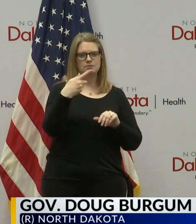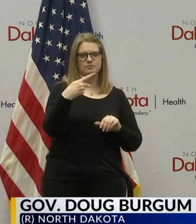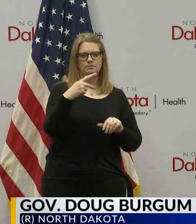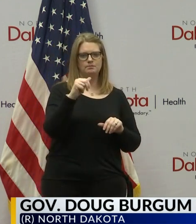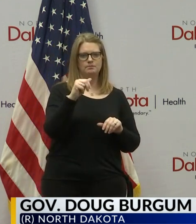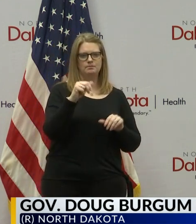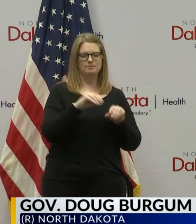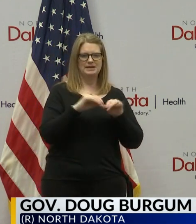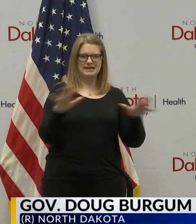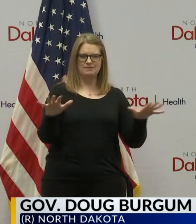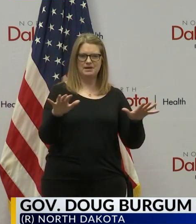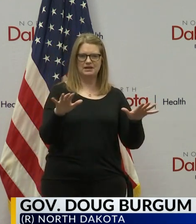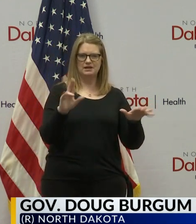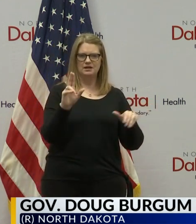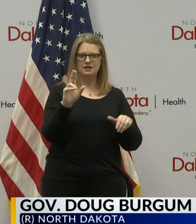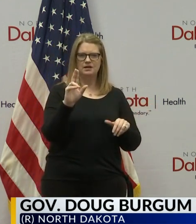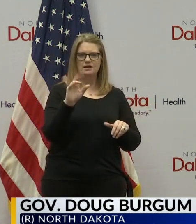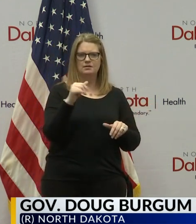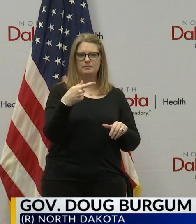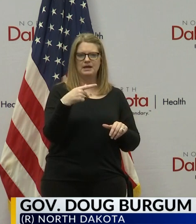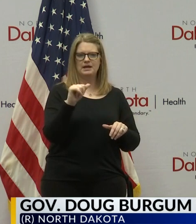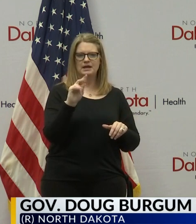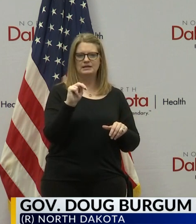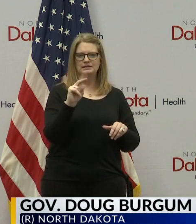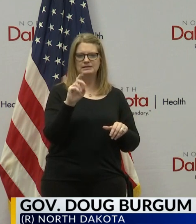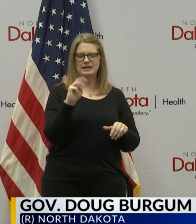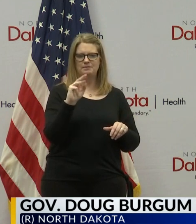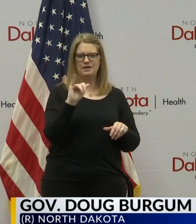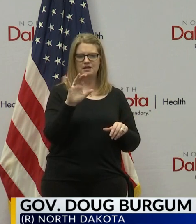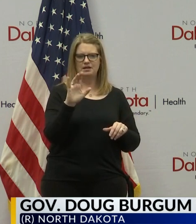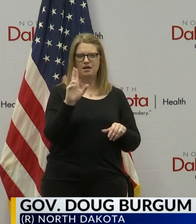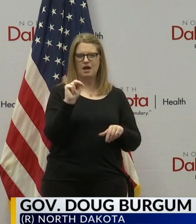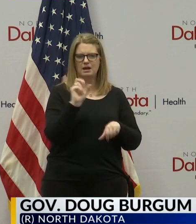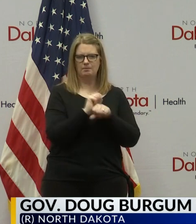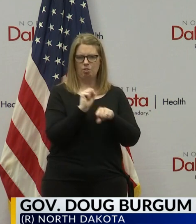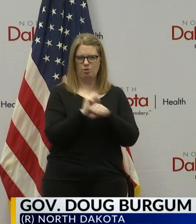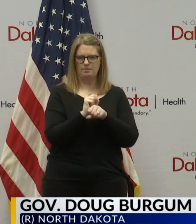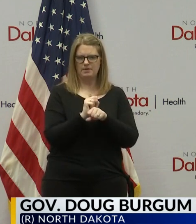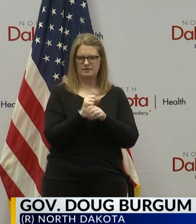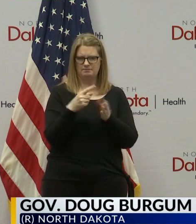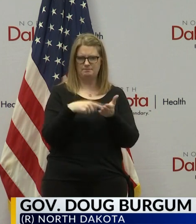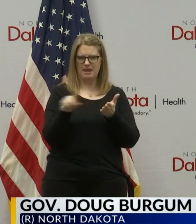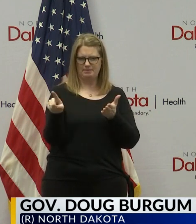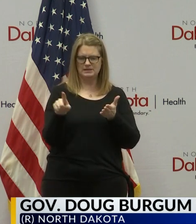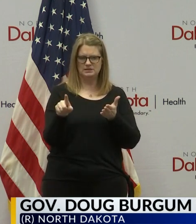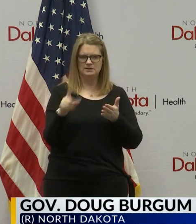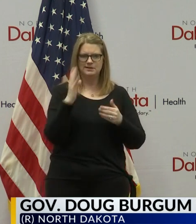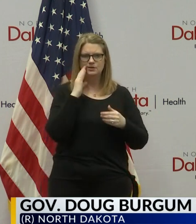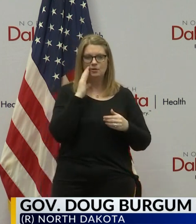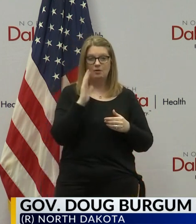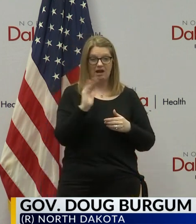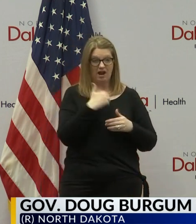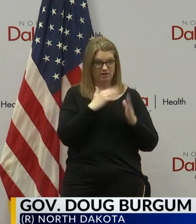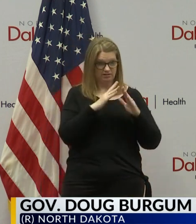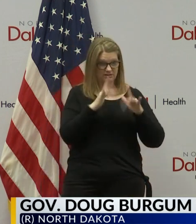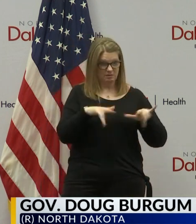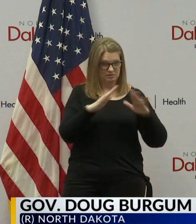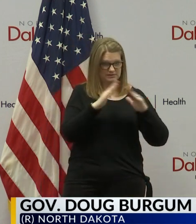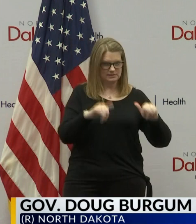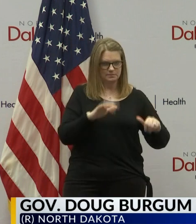back payments, which we know this is something we're working. I referenced this with our aging mainframe computer.